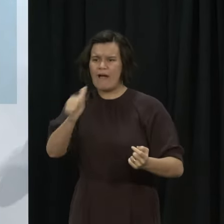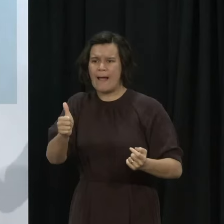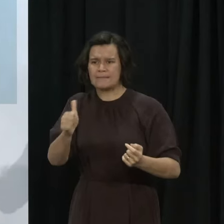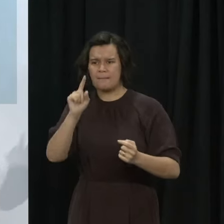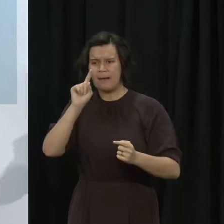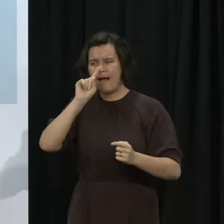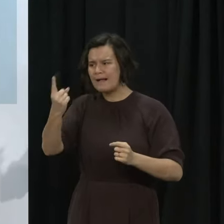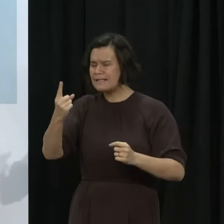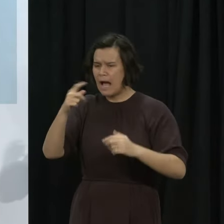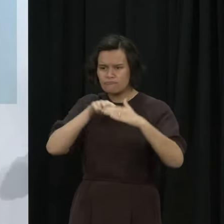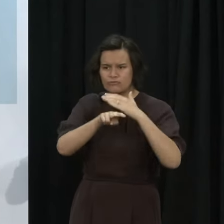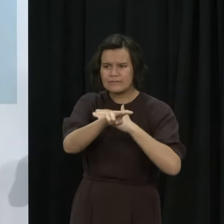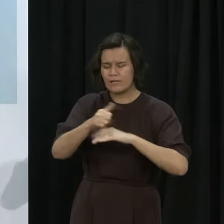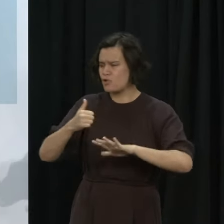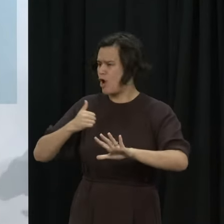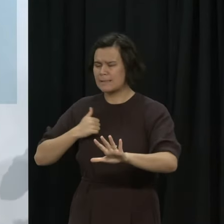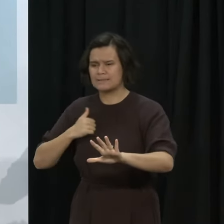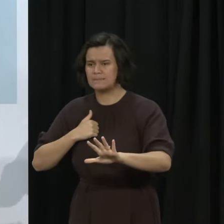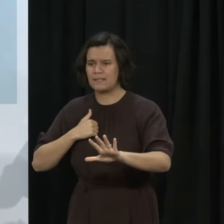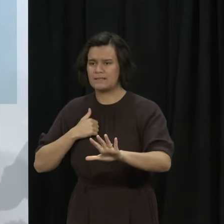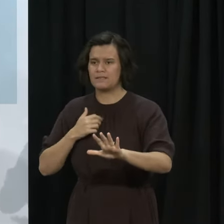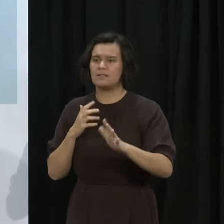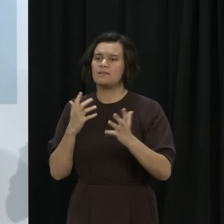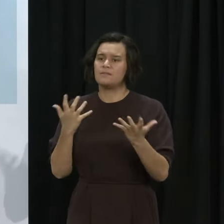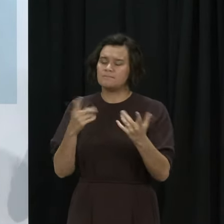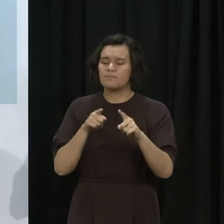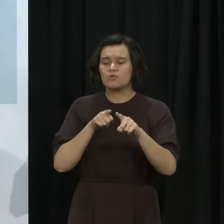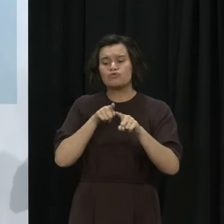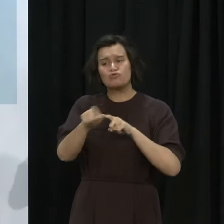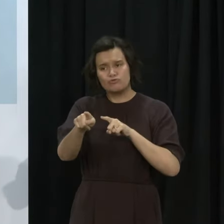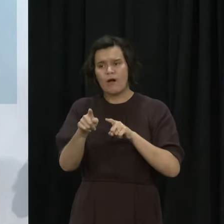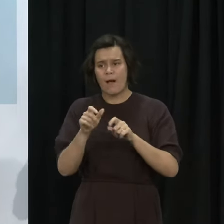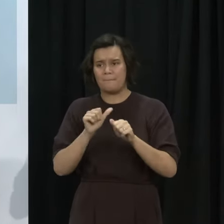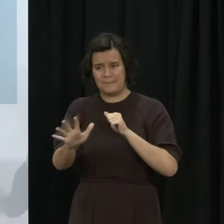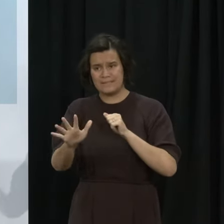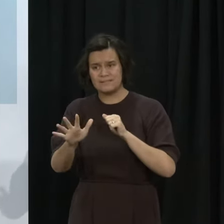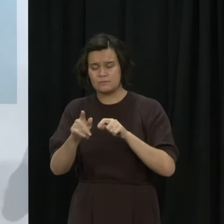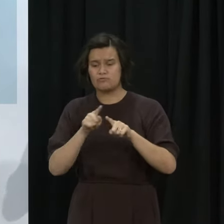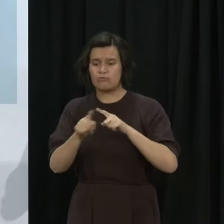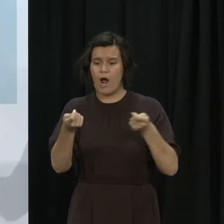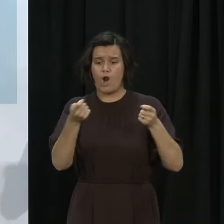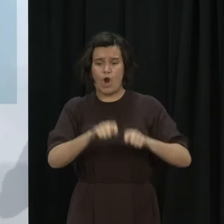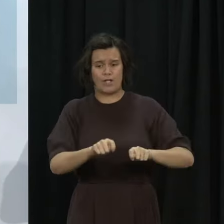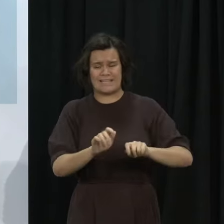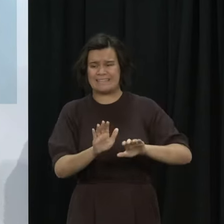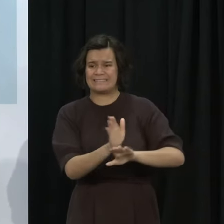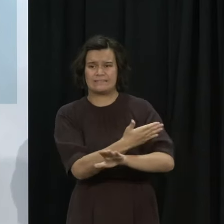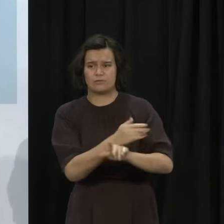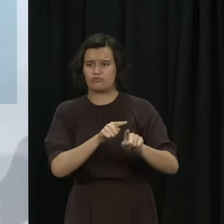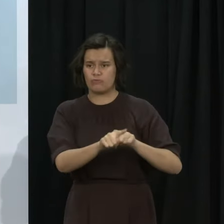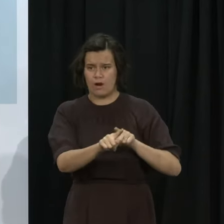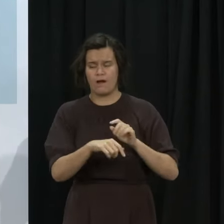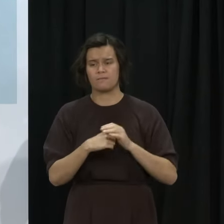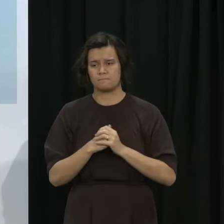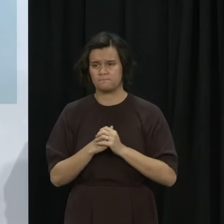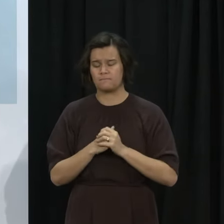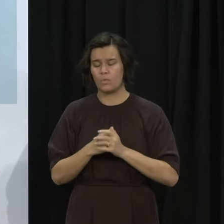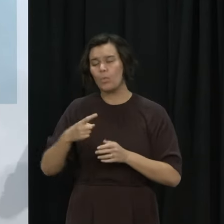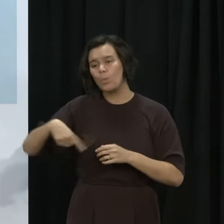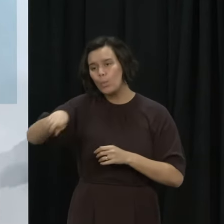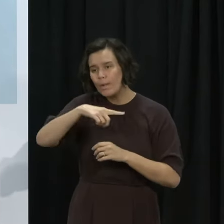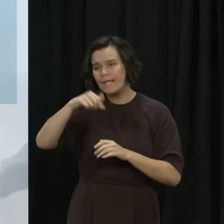New Zealanders and avoids putting in place restrictions and lockdowns unless they are absolutely necessary. While I know everybody wants